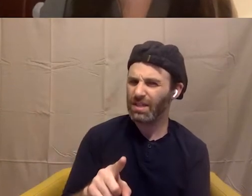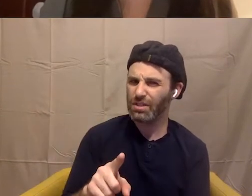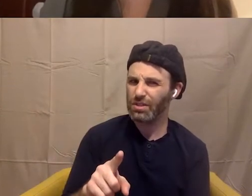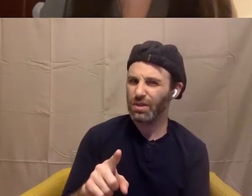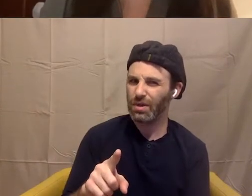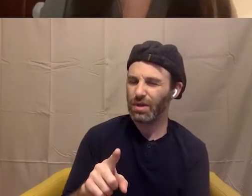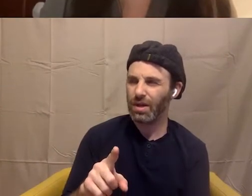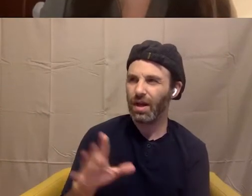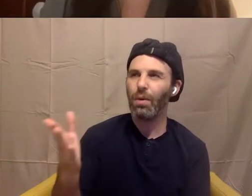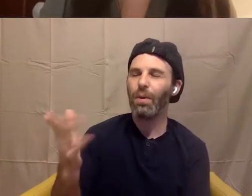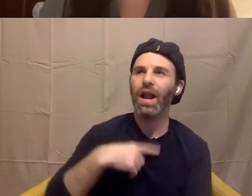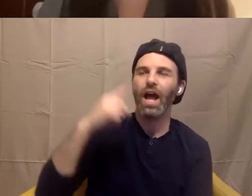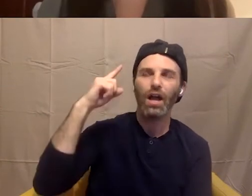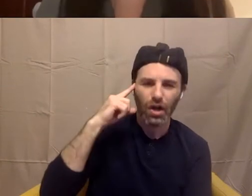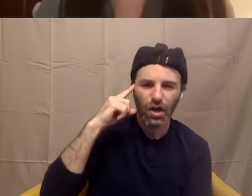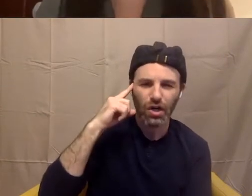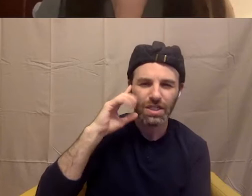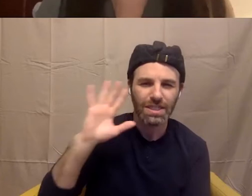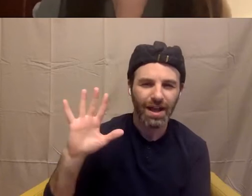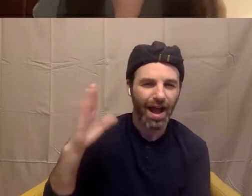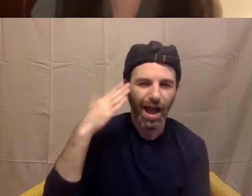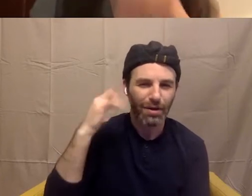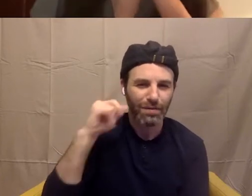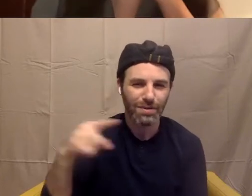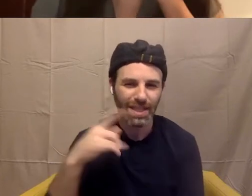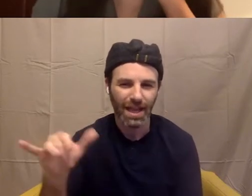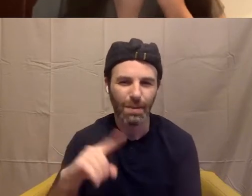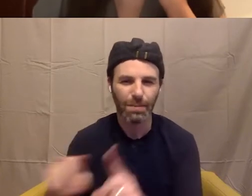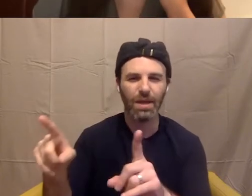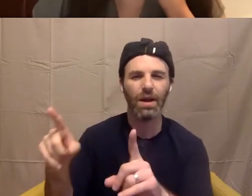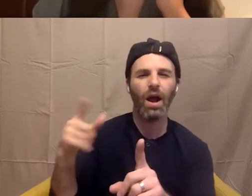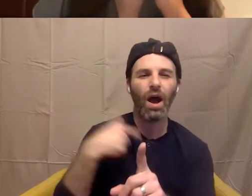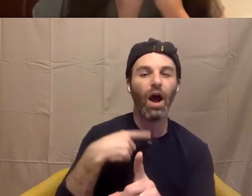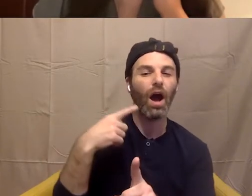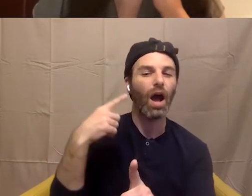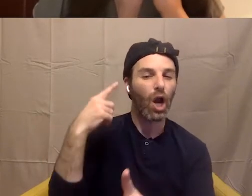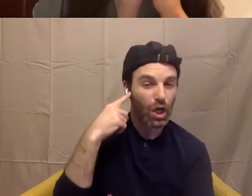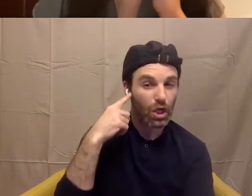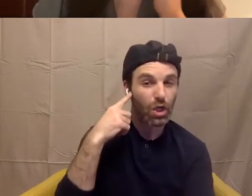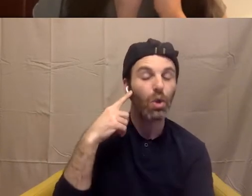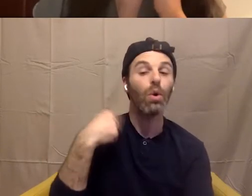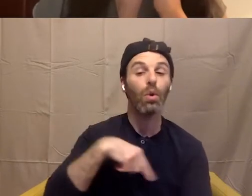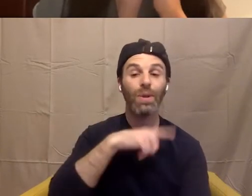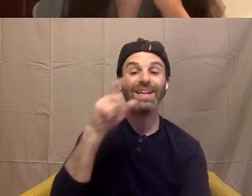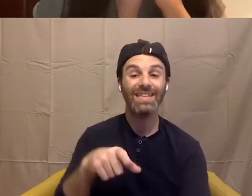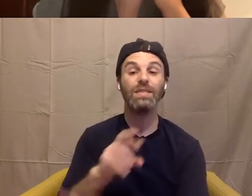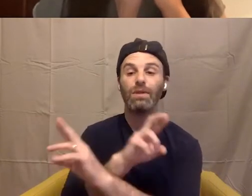heard, I heard you say something that I don't know that you didn't say necessarily, but is that we also have to be ready to be told that we're not trustworthy, that there will be